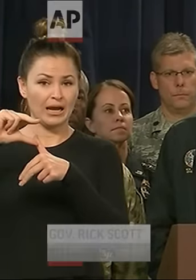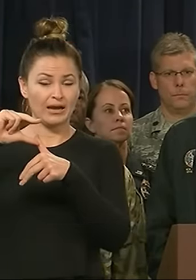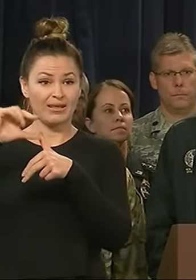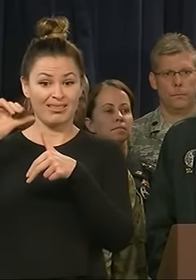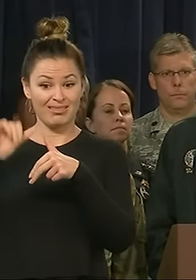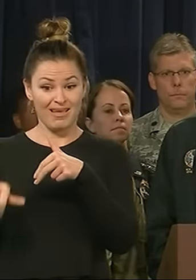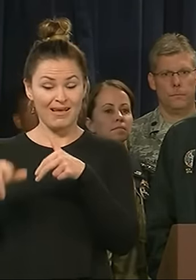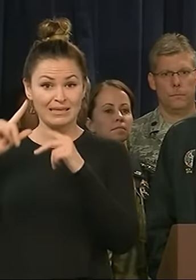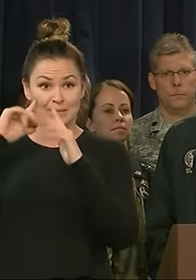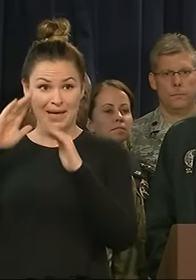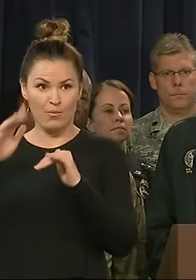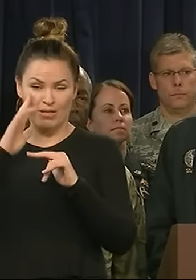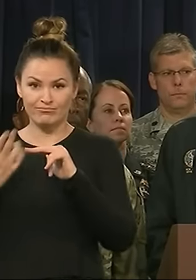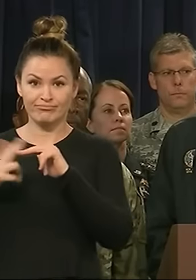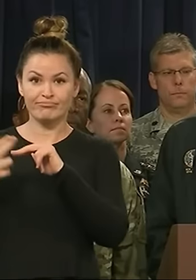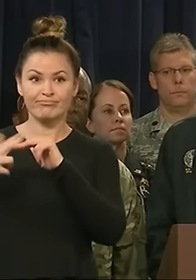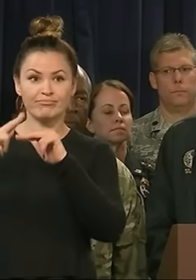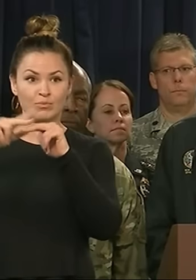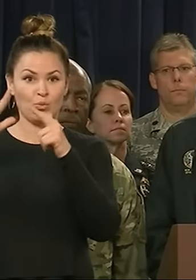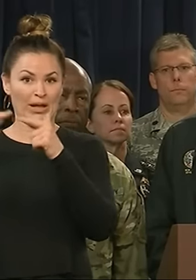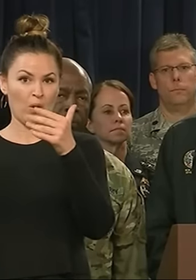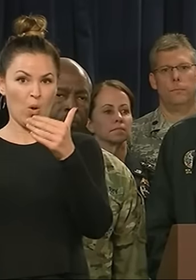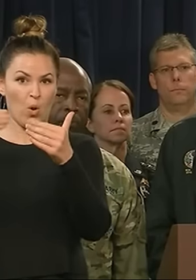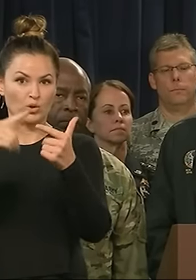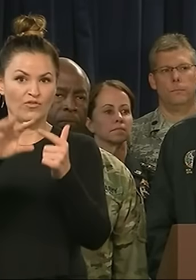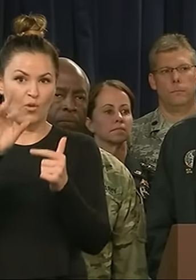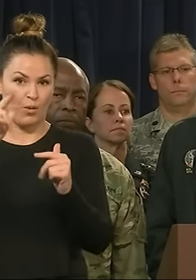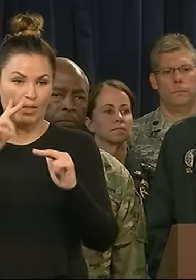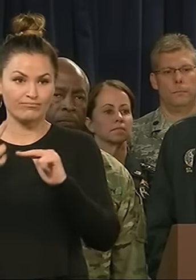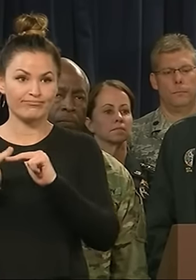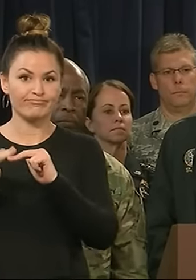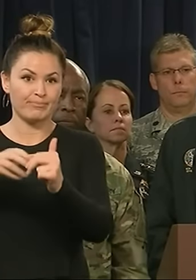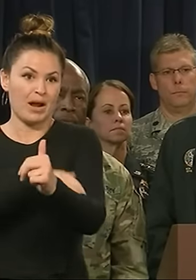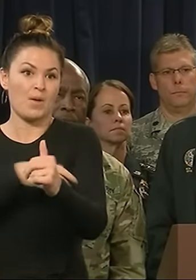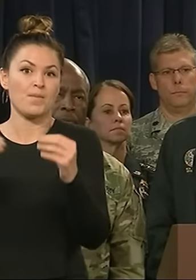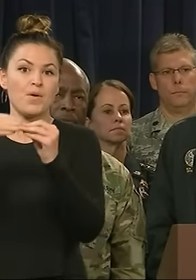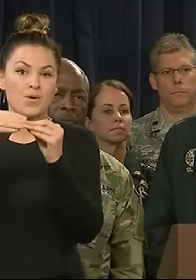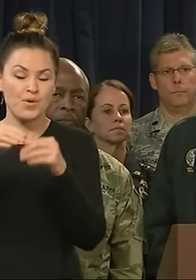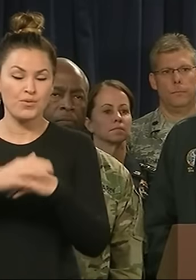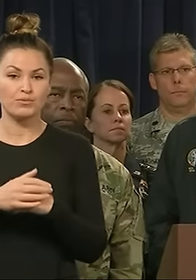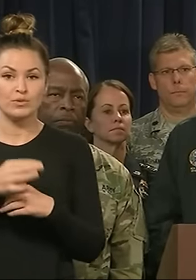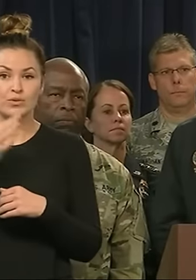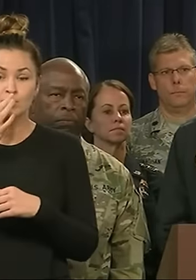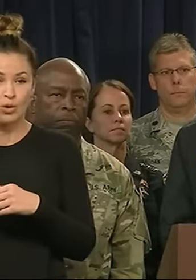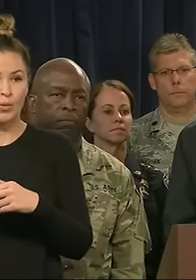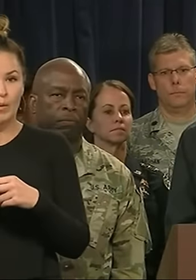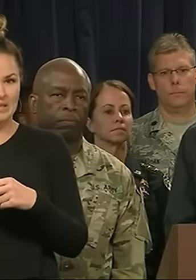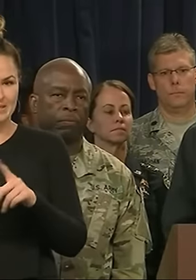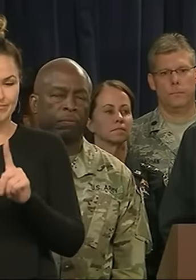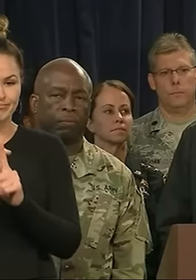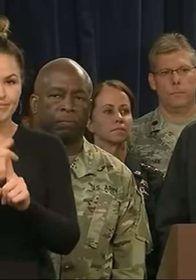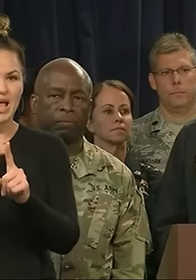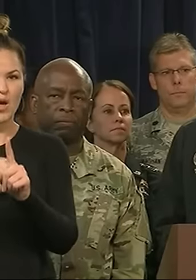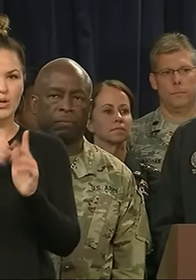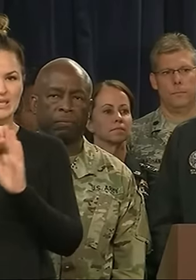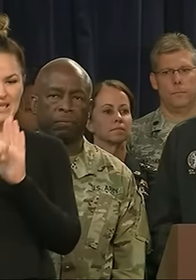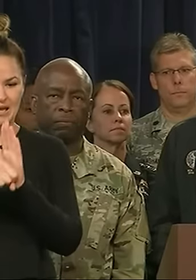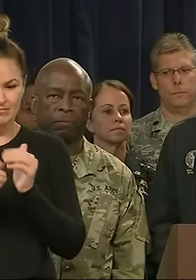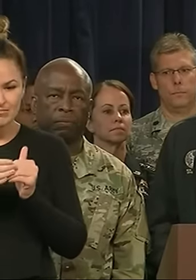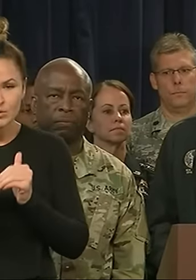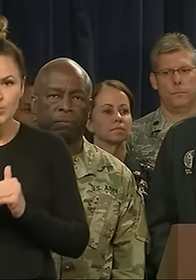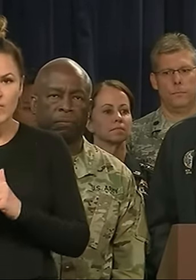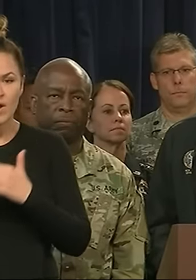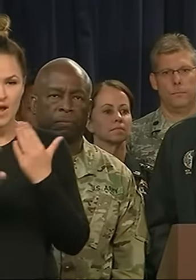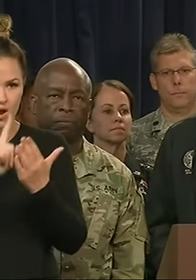expected to strengthen as it gets closer to Florida. We will likely start to see impacts on our state within the next 24 hours